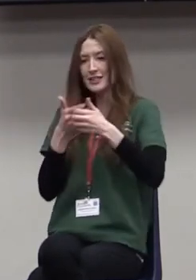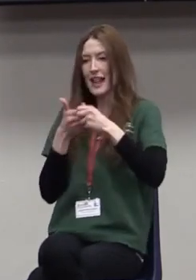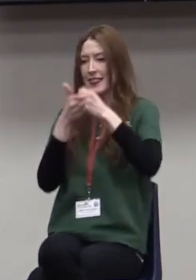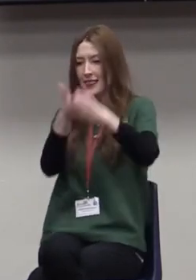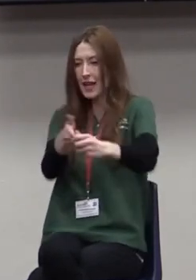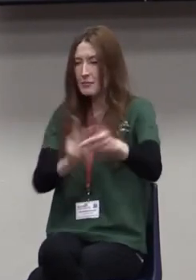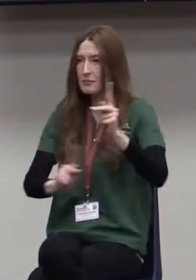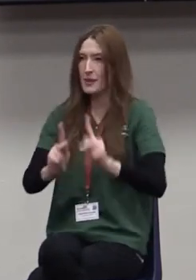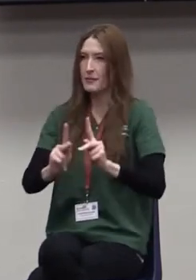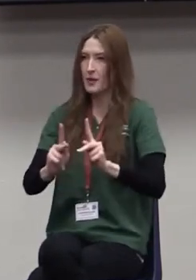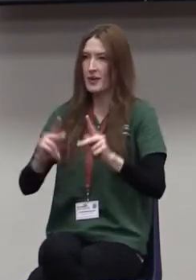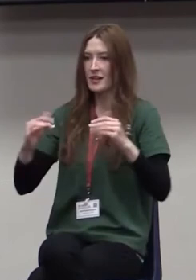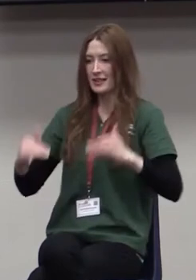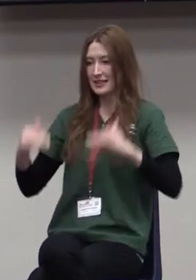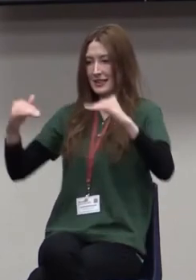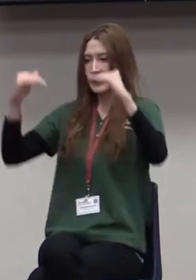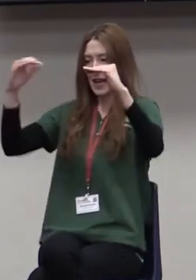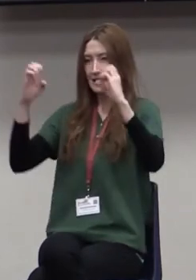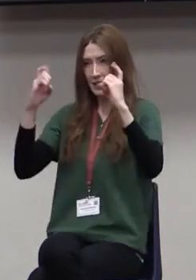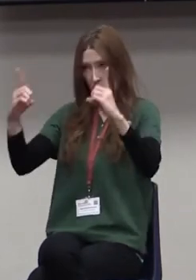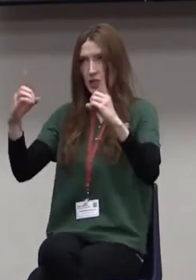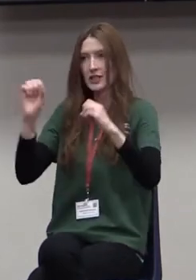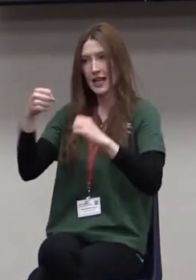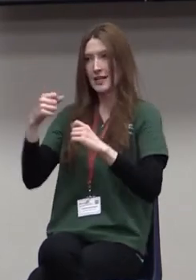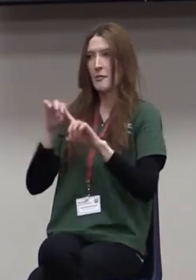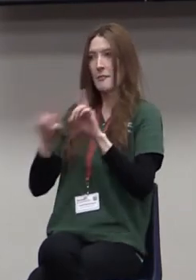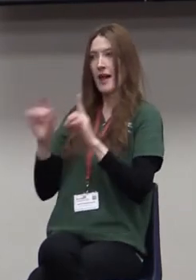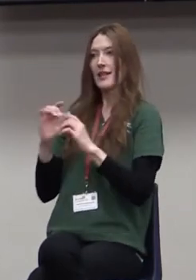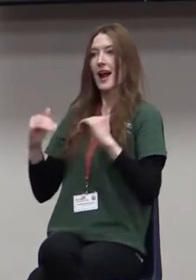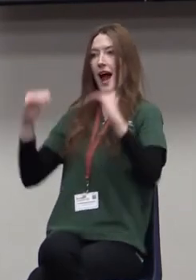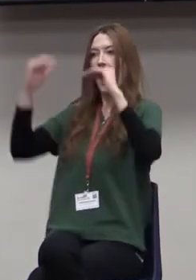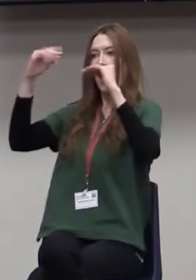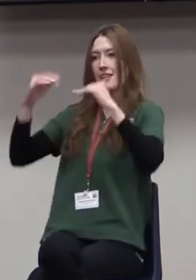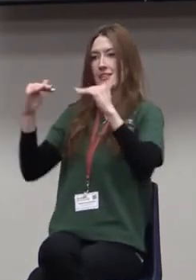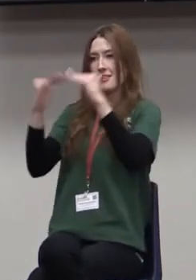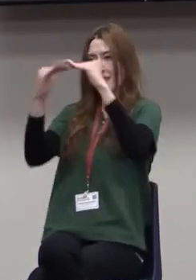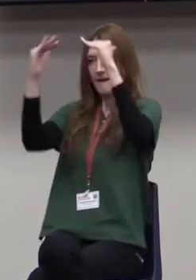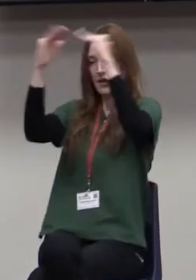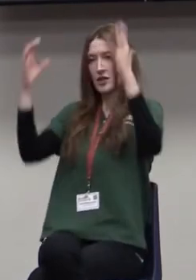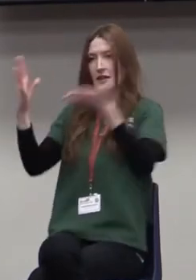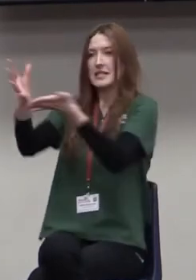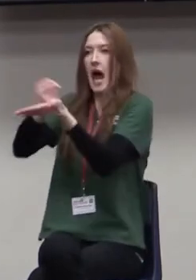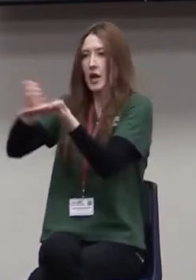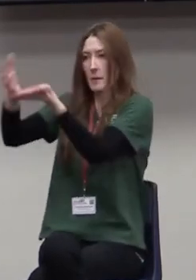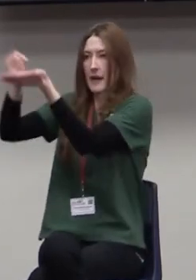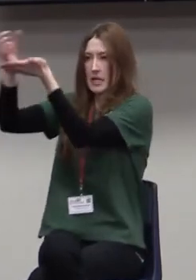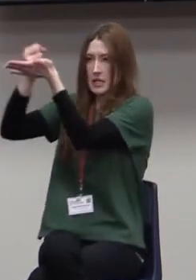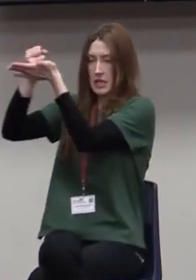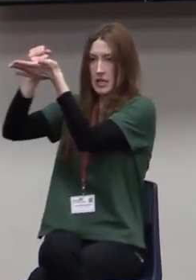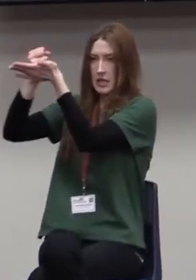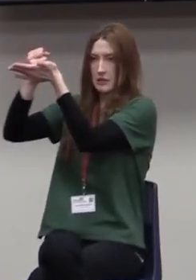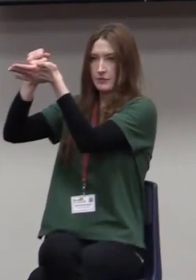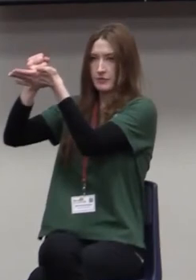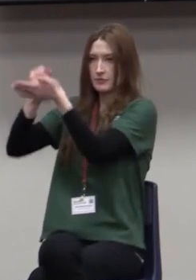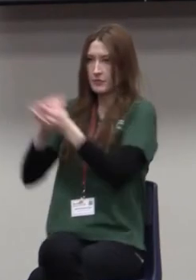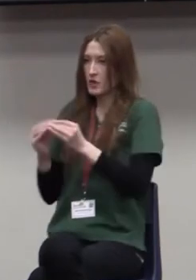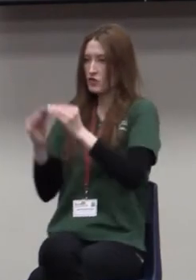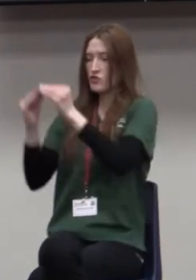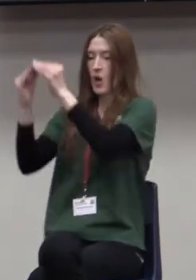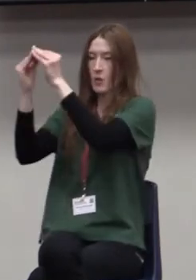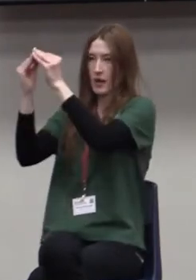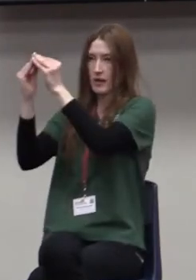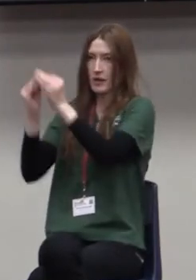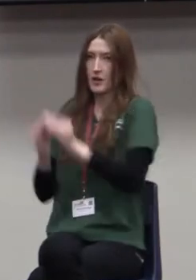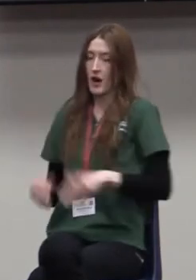higher levels of education, but there are also higher levels of entitlement, and it's growing more and more. And then there are higher levels of exposure.